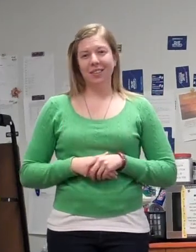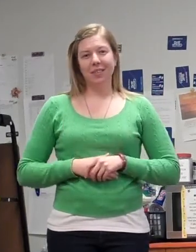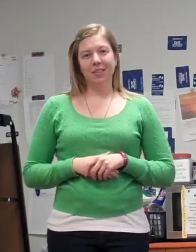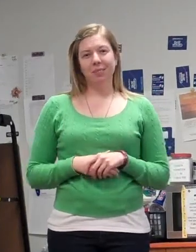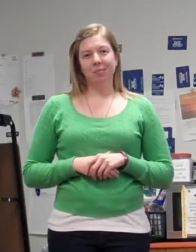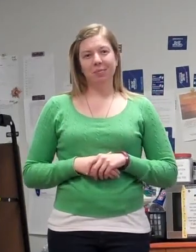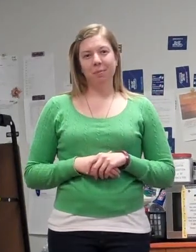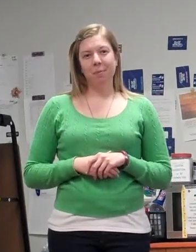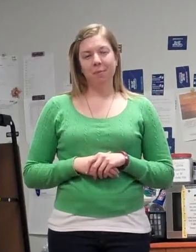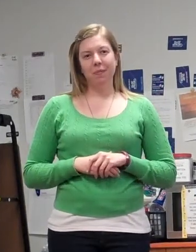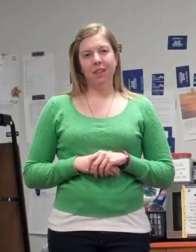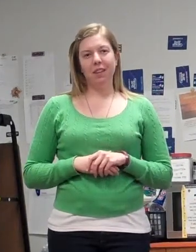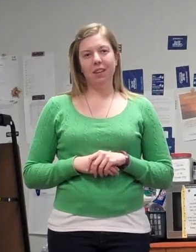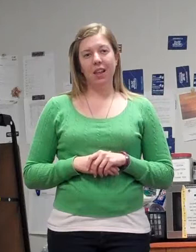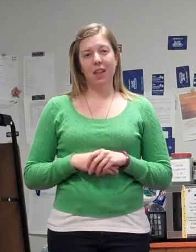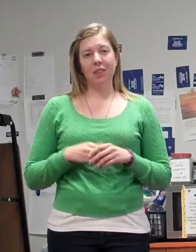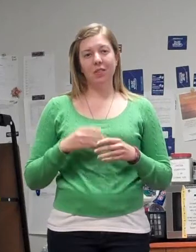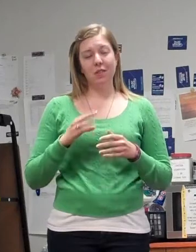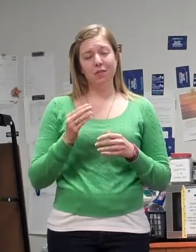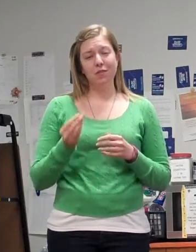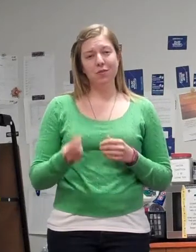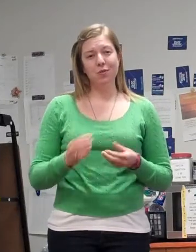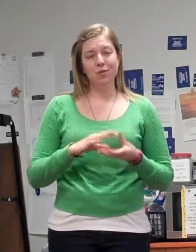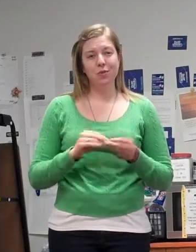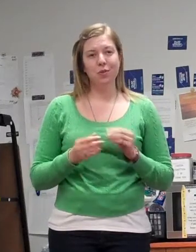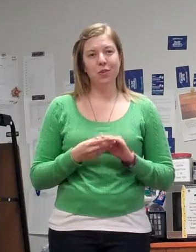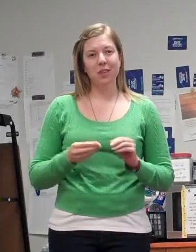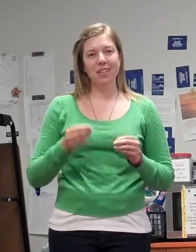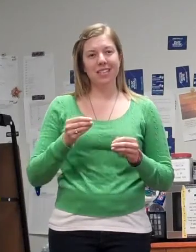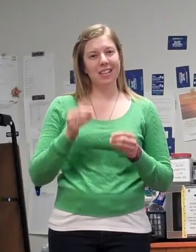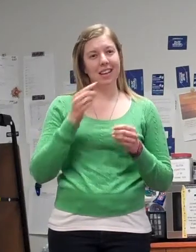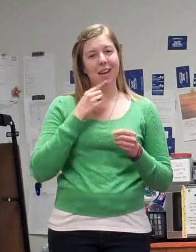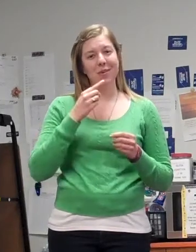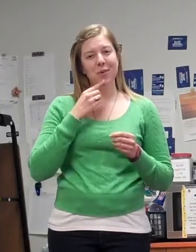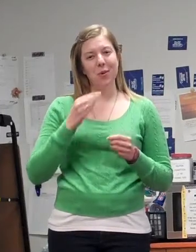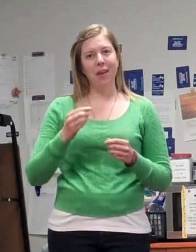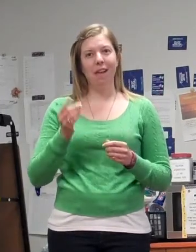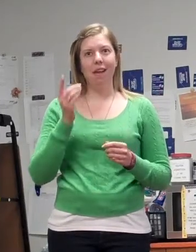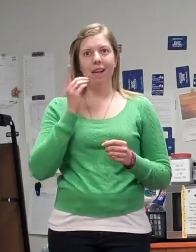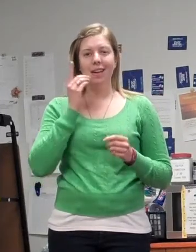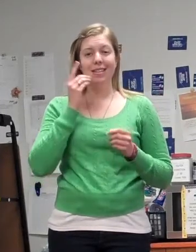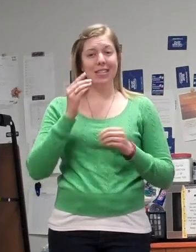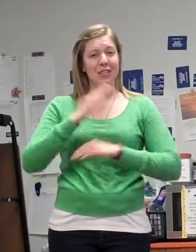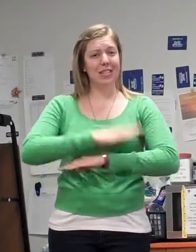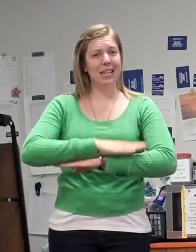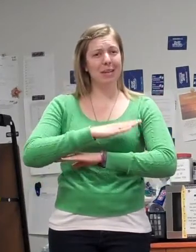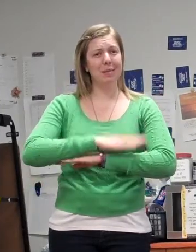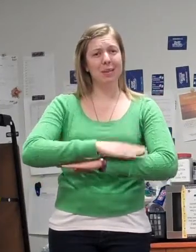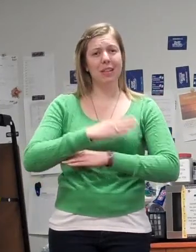Those are a couple of ones I think I might have told that. Without using names and violating HIPAA, of course.